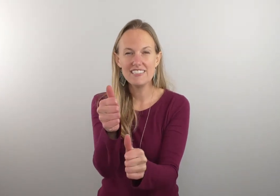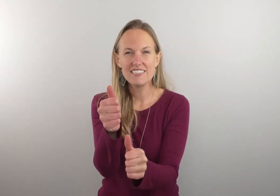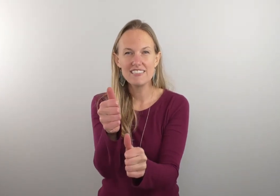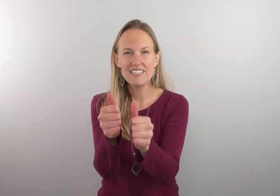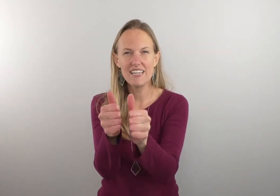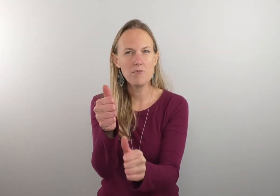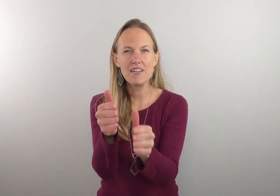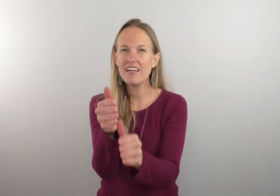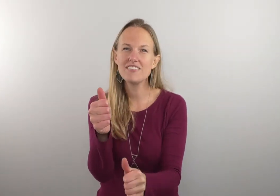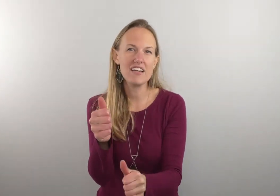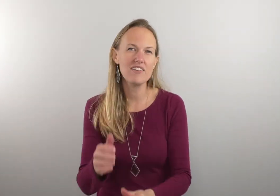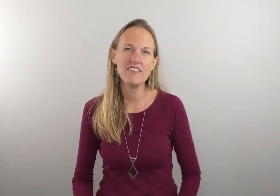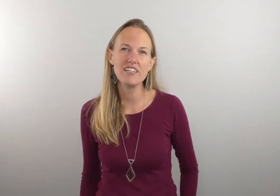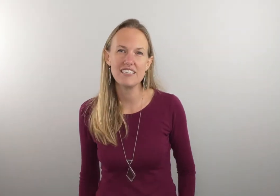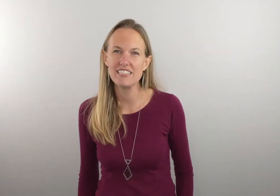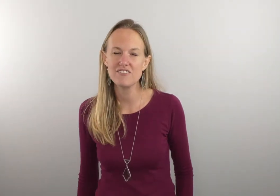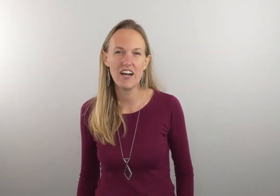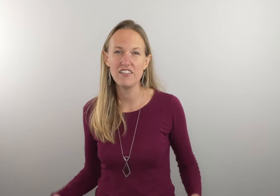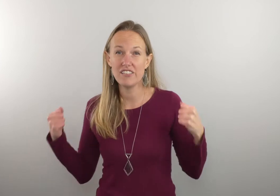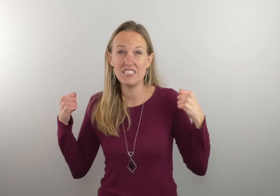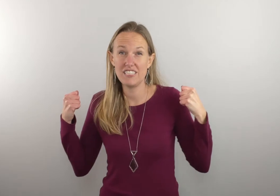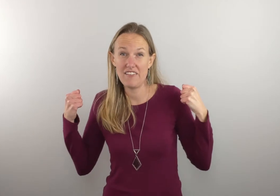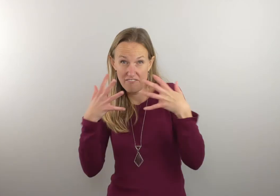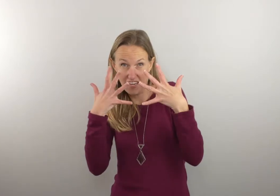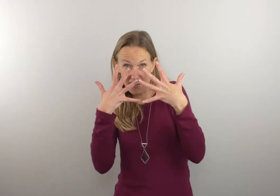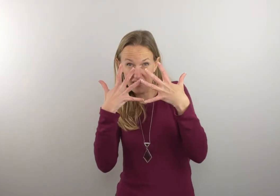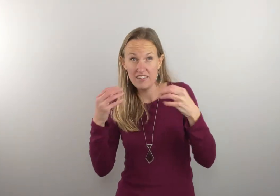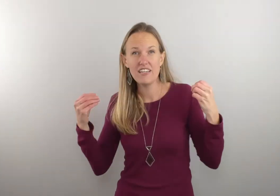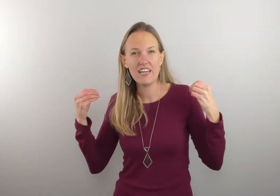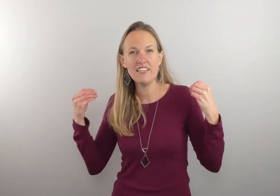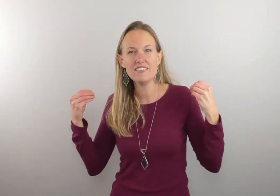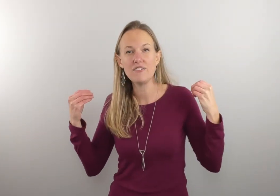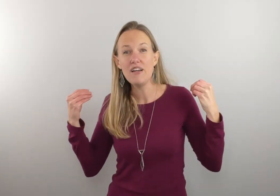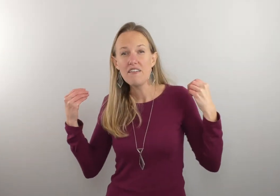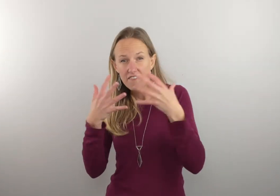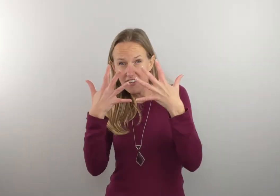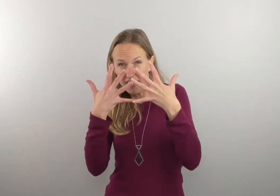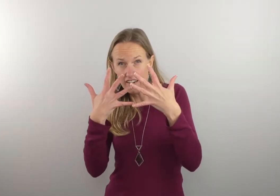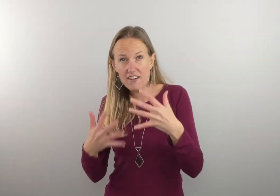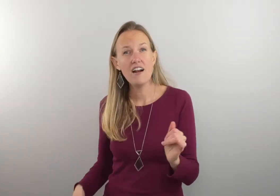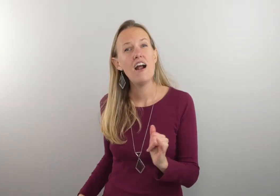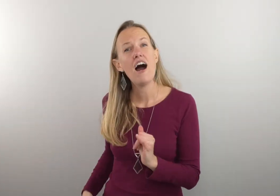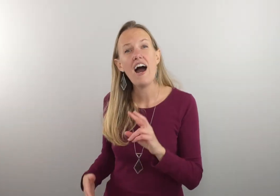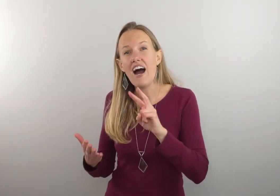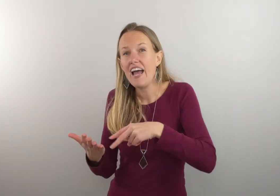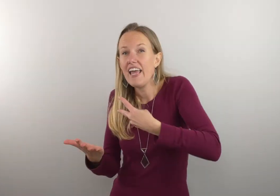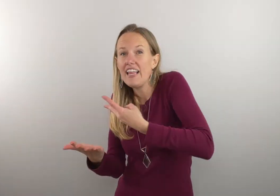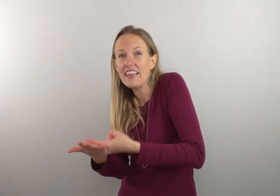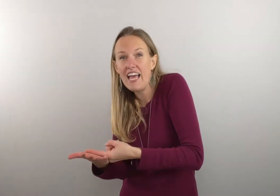okay you might not have time for every and that's fine you can just say fear okay so fear I lay